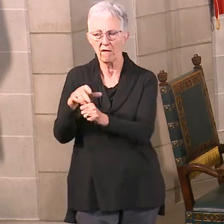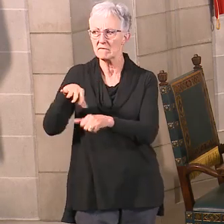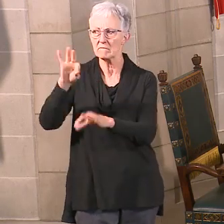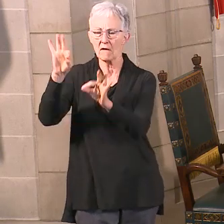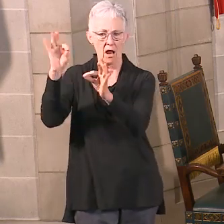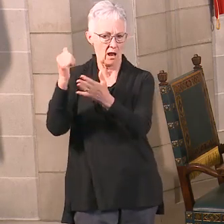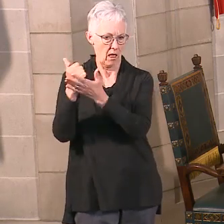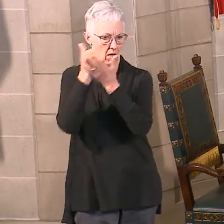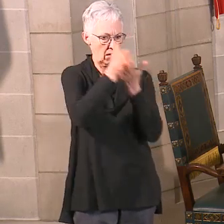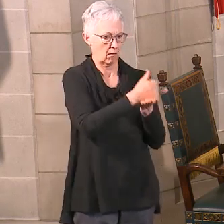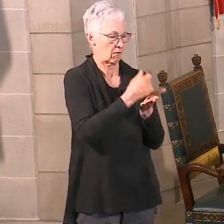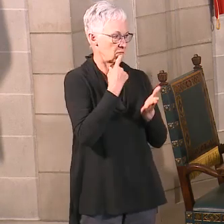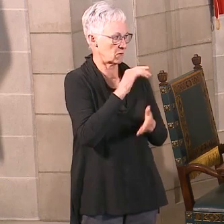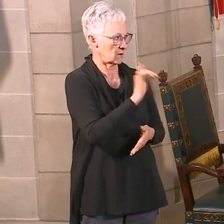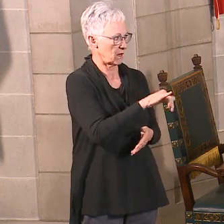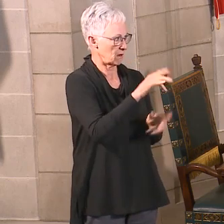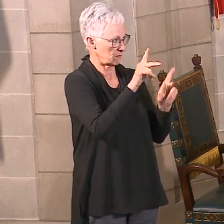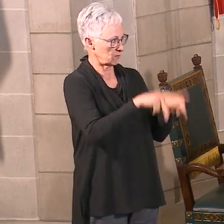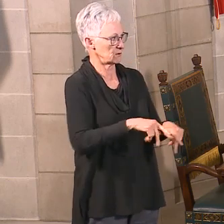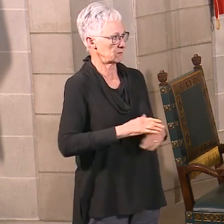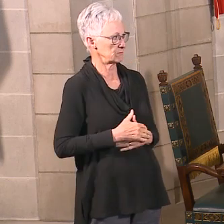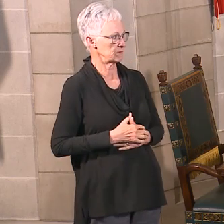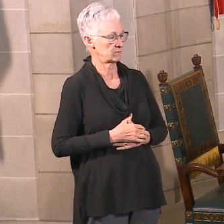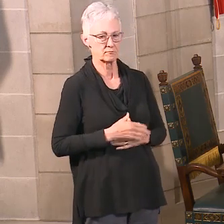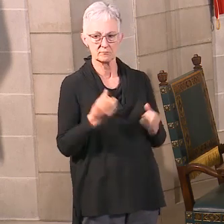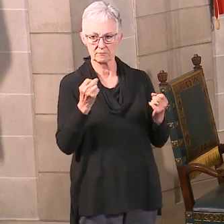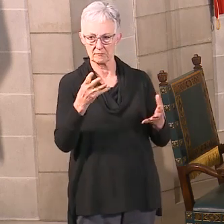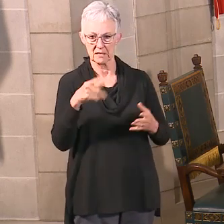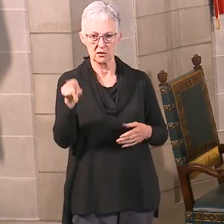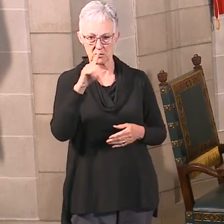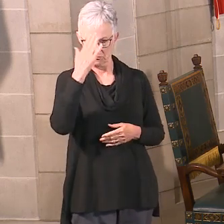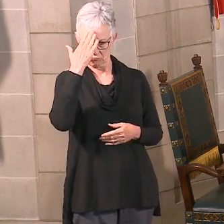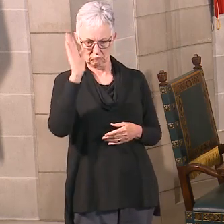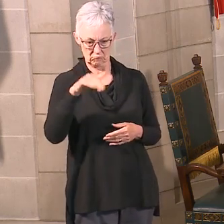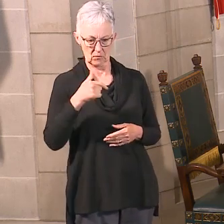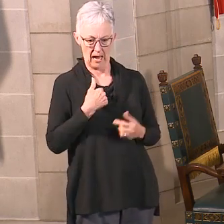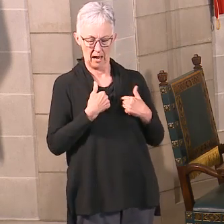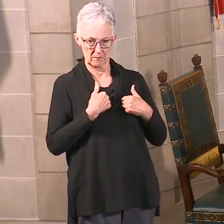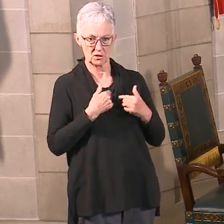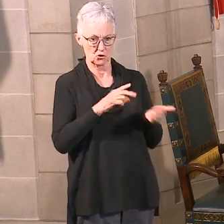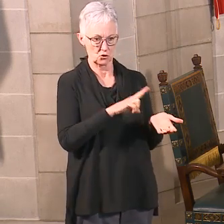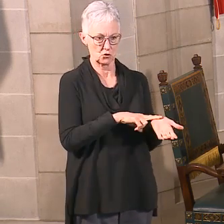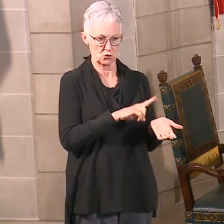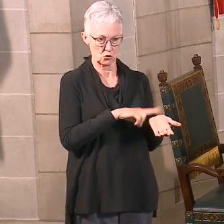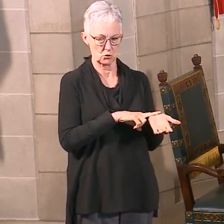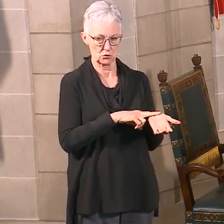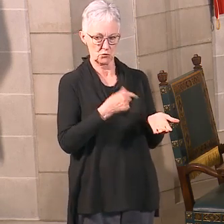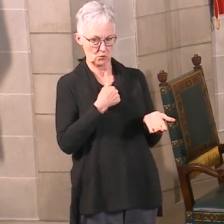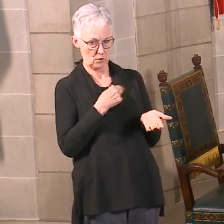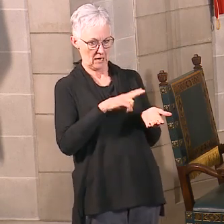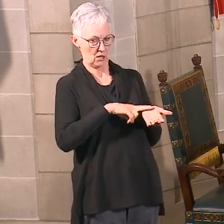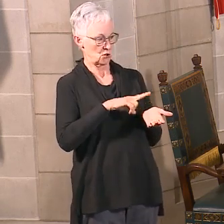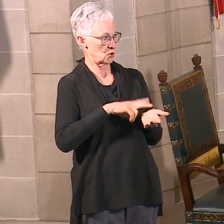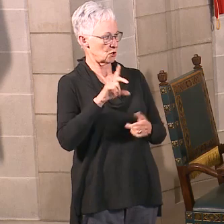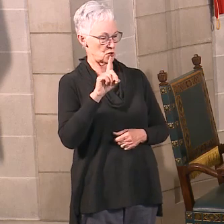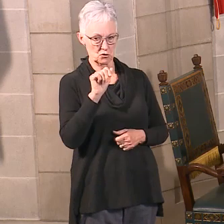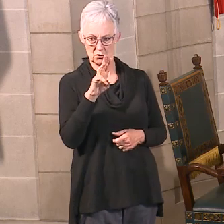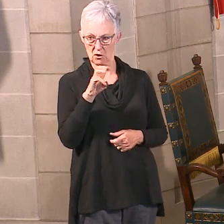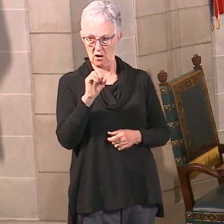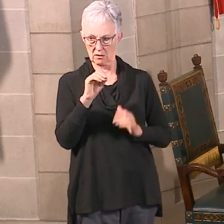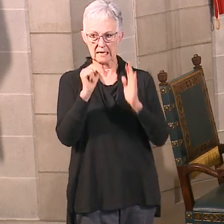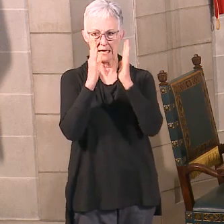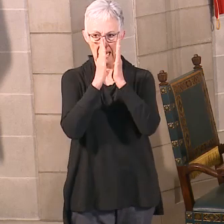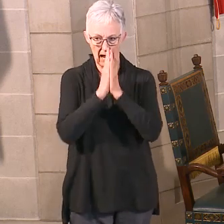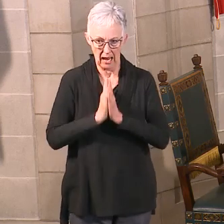And this is important. You guys know that many of you know that I'm a nurse. And so Nurse Dawson wants you to do this and take time